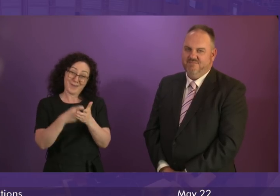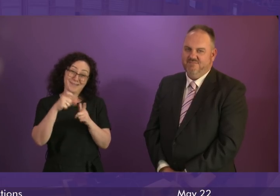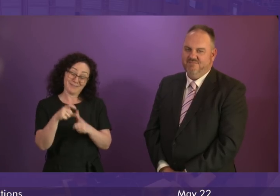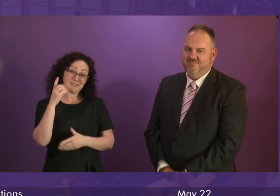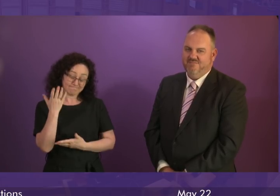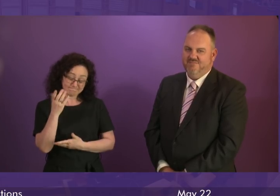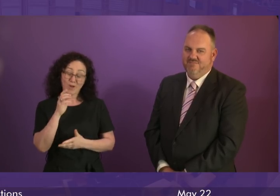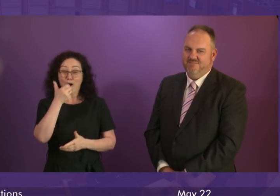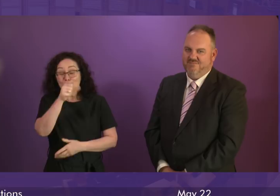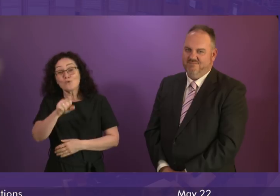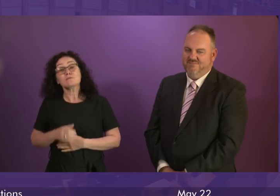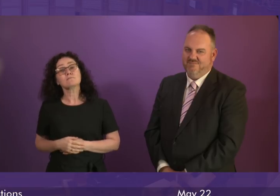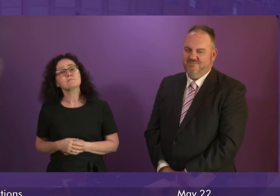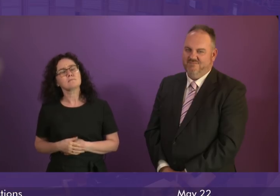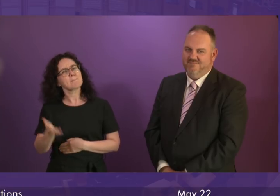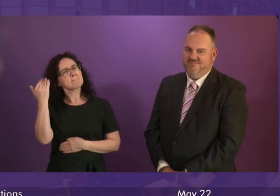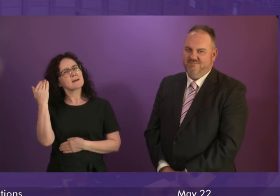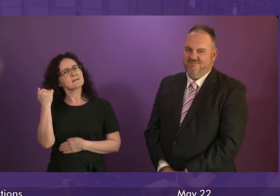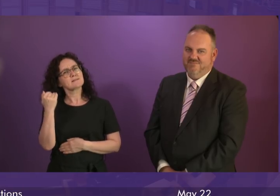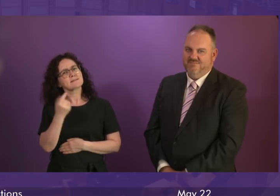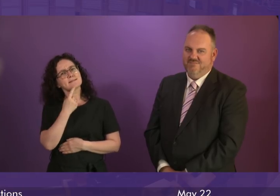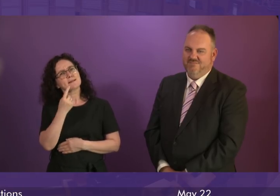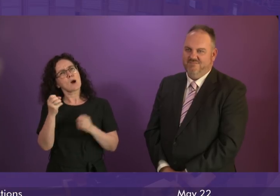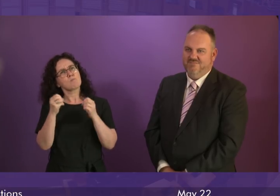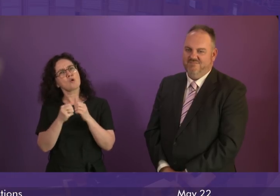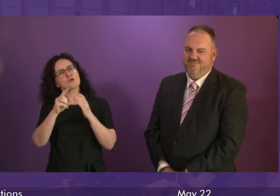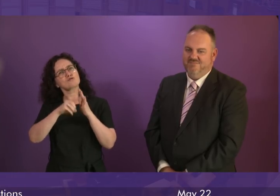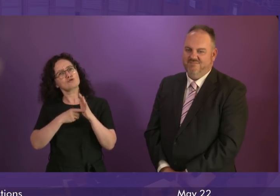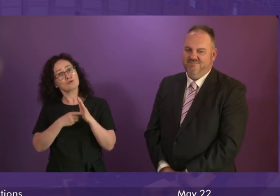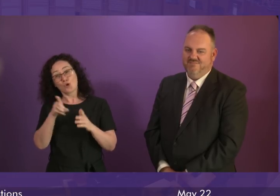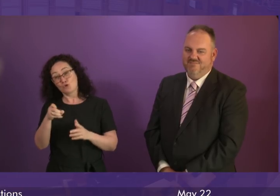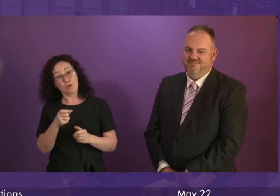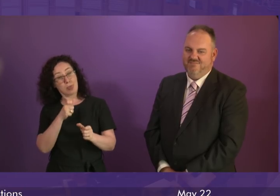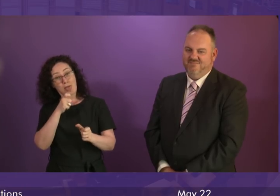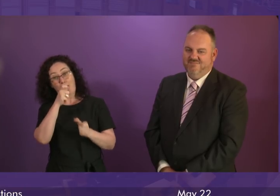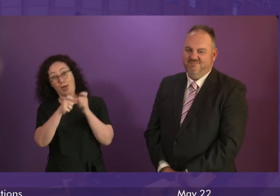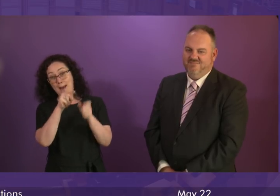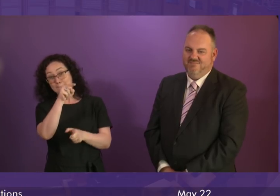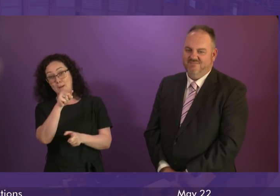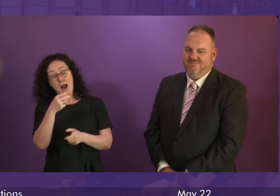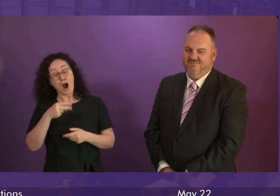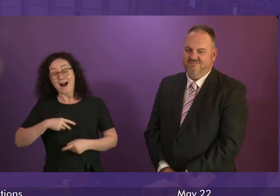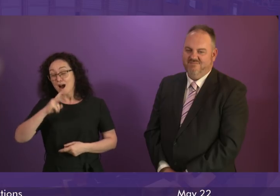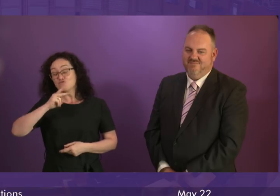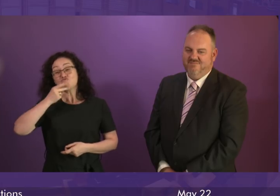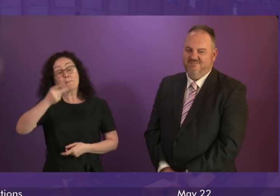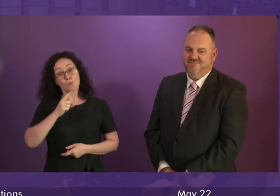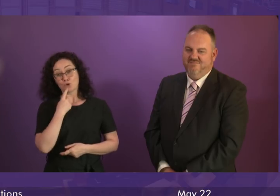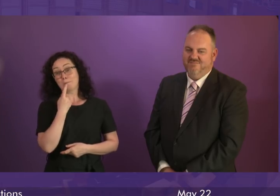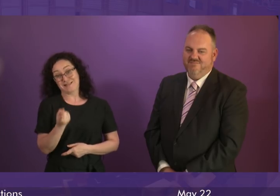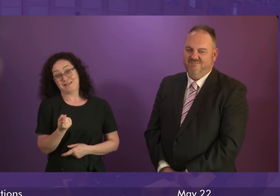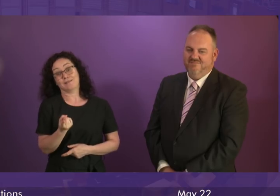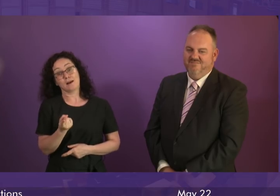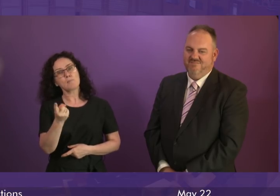of course, used to call Boris Johnson names that I can't repeat in this chamber. Now